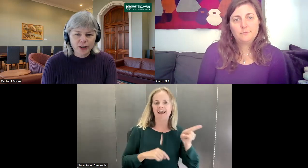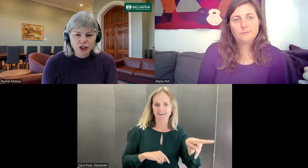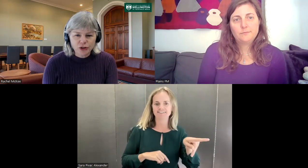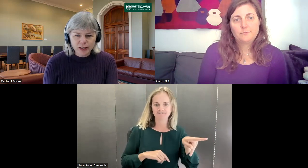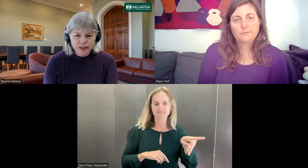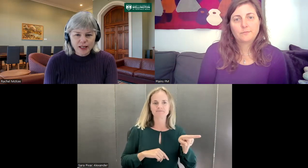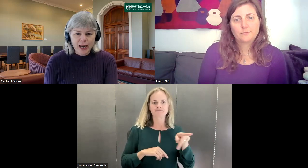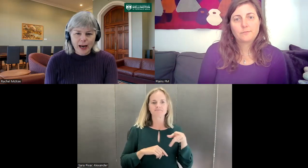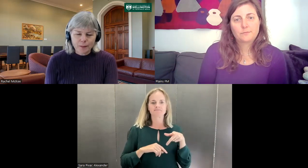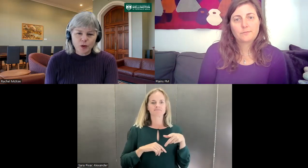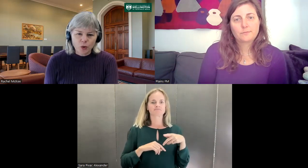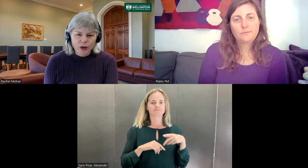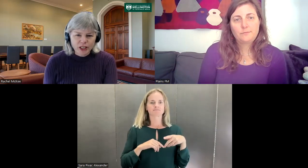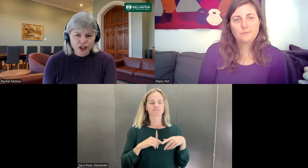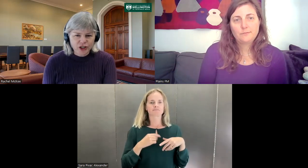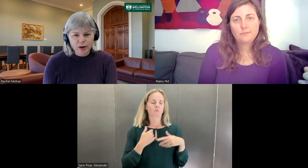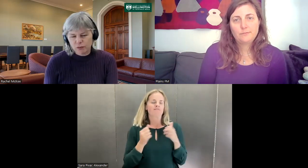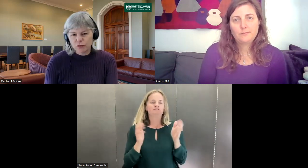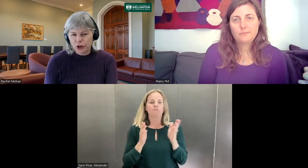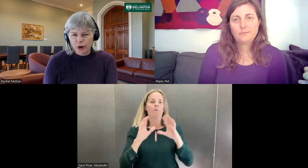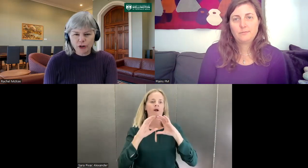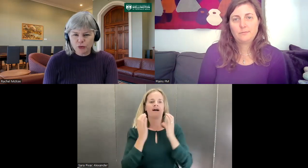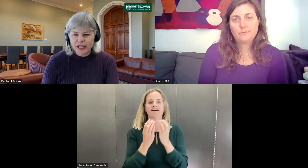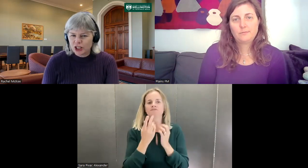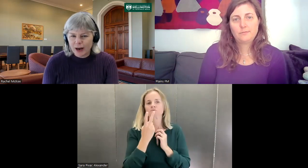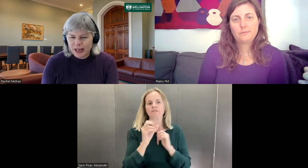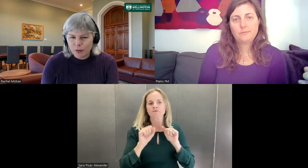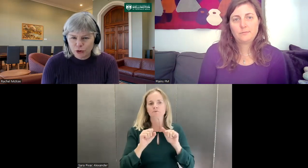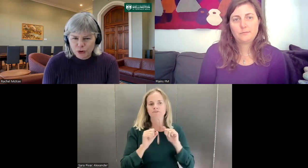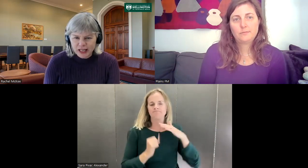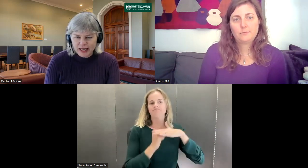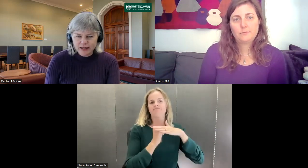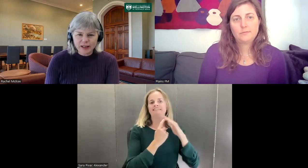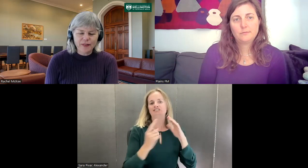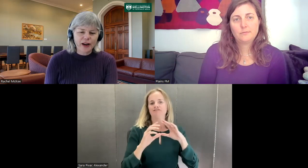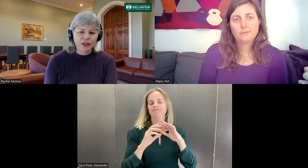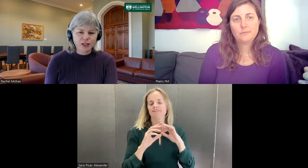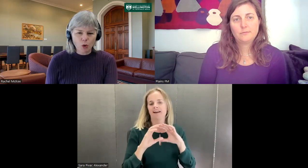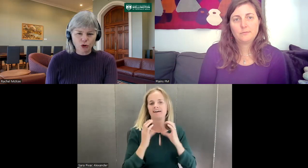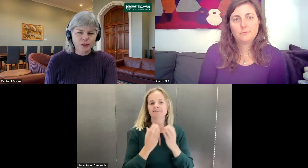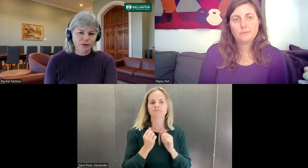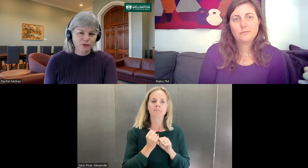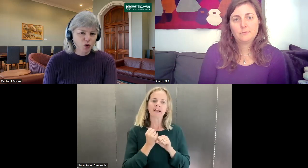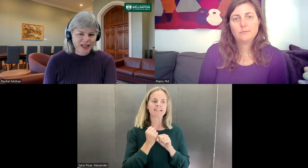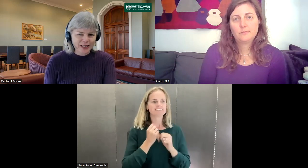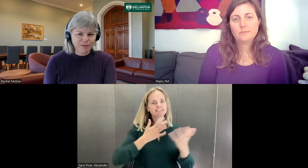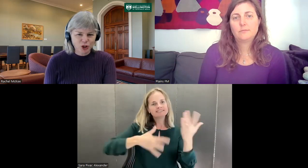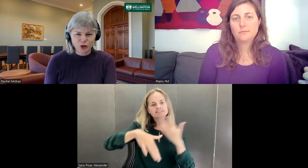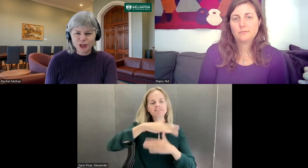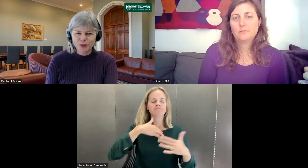students, we teach that, you know, on a regular timetable through the year, and they're in small groups of 20 students per